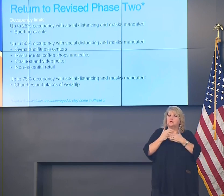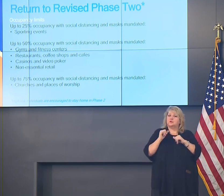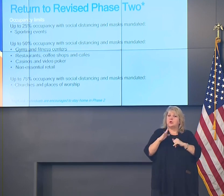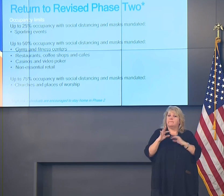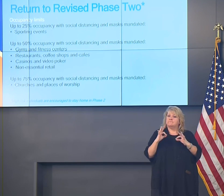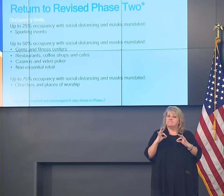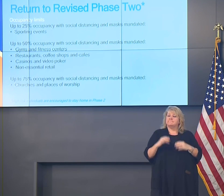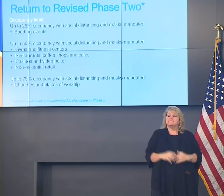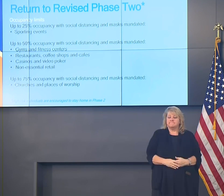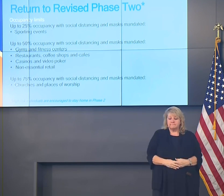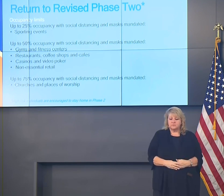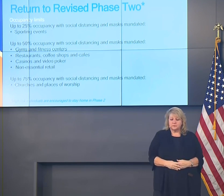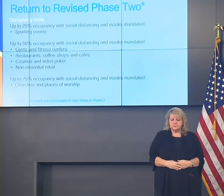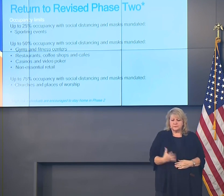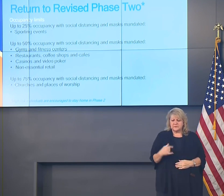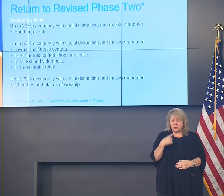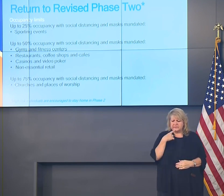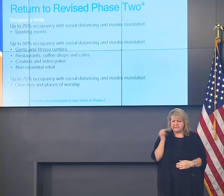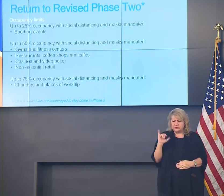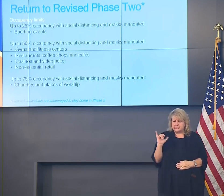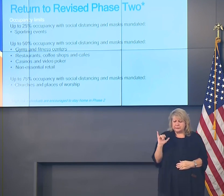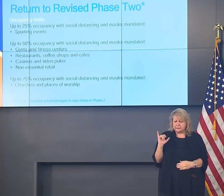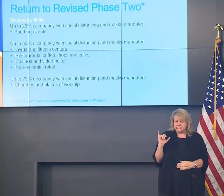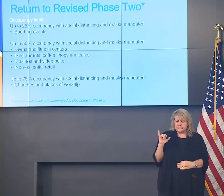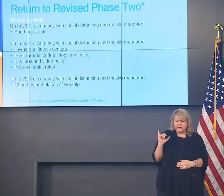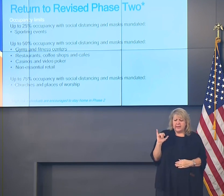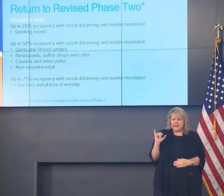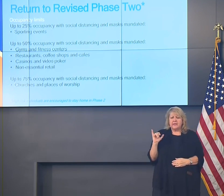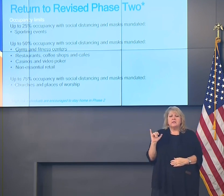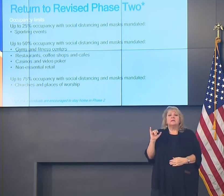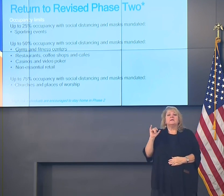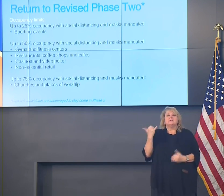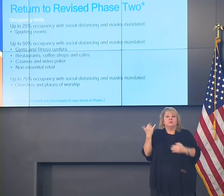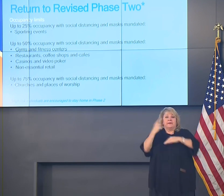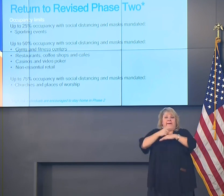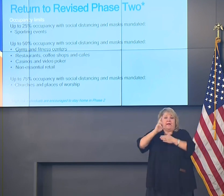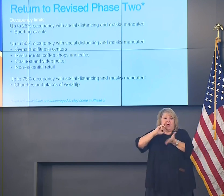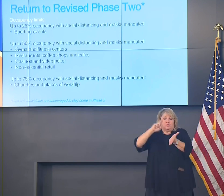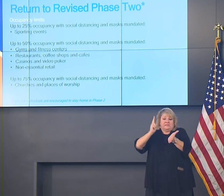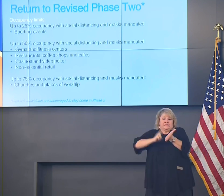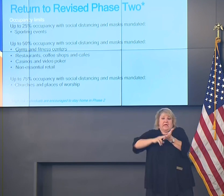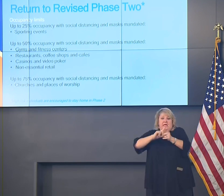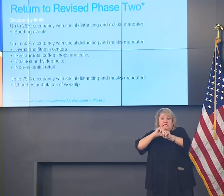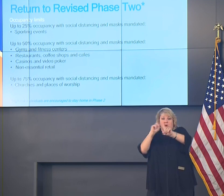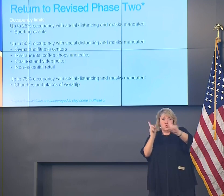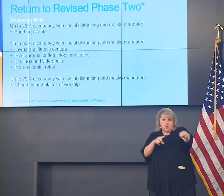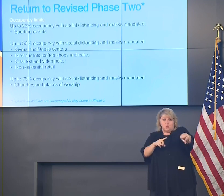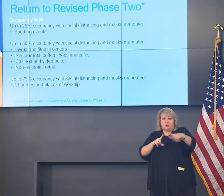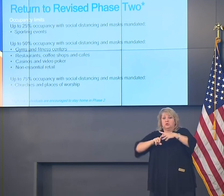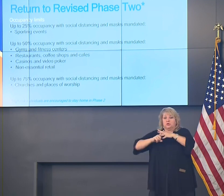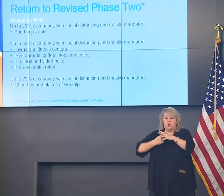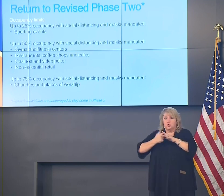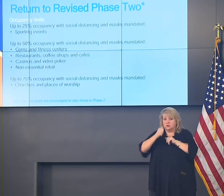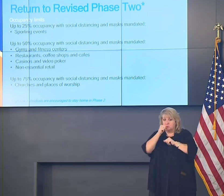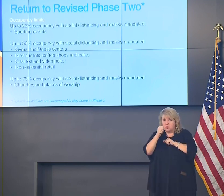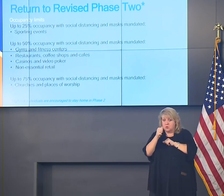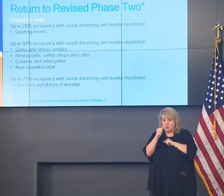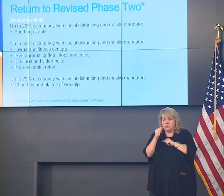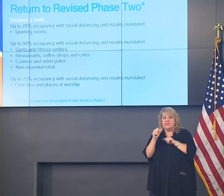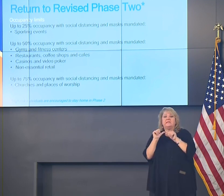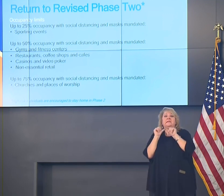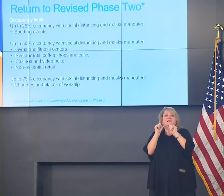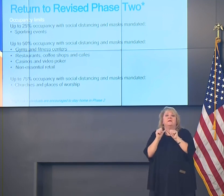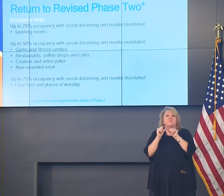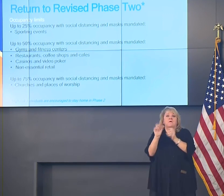I do want to say that we will issue, I'll sign the order today. It will be effective tomorrow, in effect for four weeks.